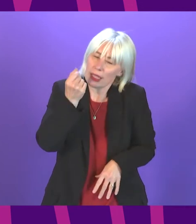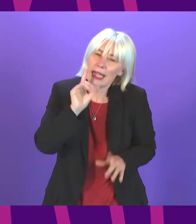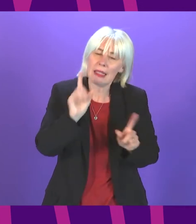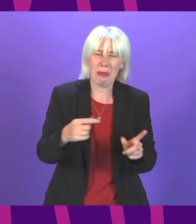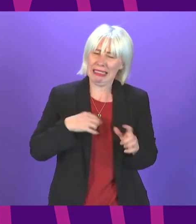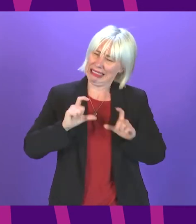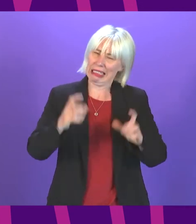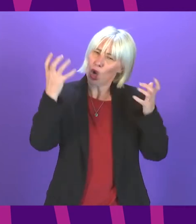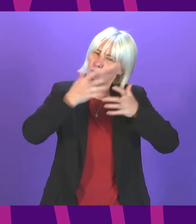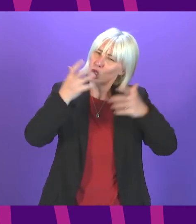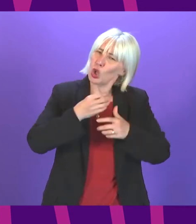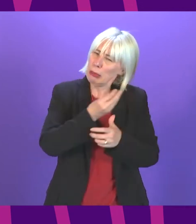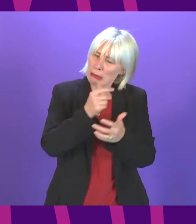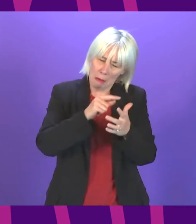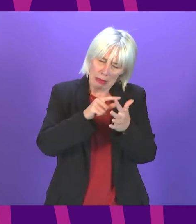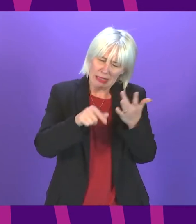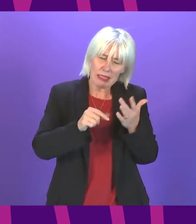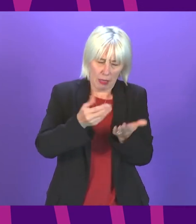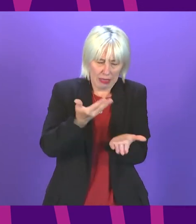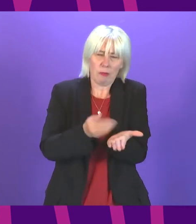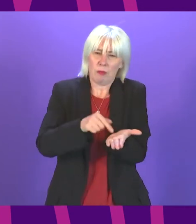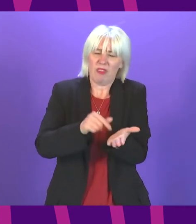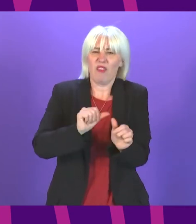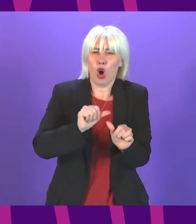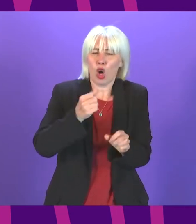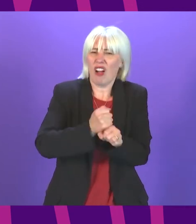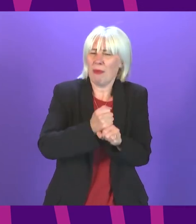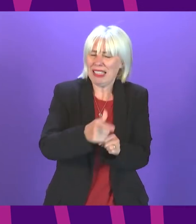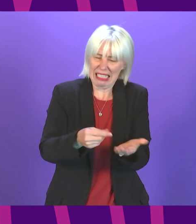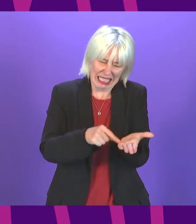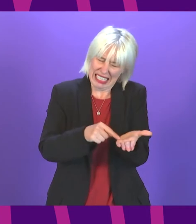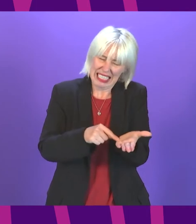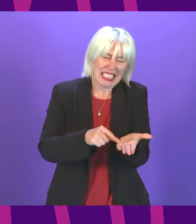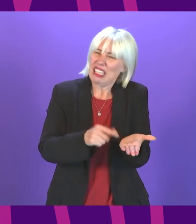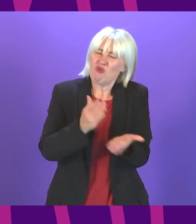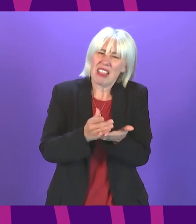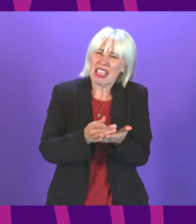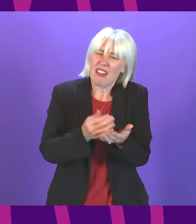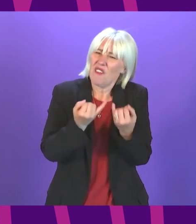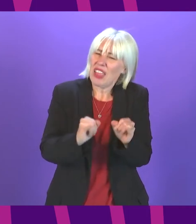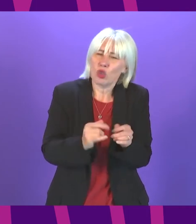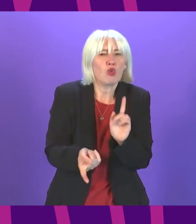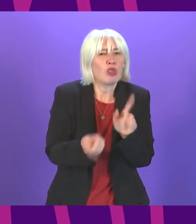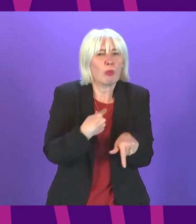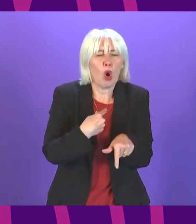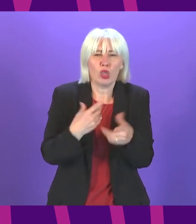concerned in several areas this programme for government at least in substance fails to respond properly to the greatest challenges